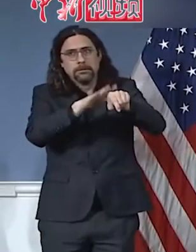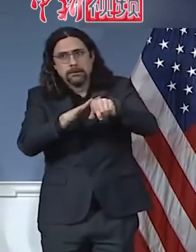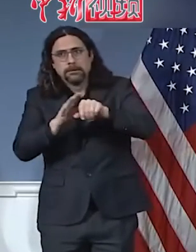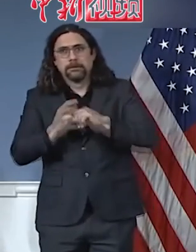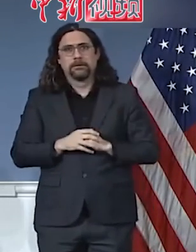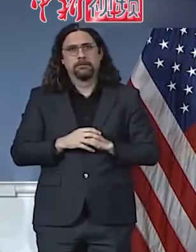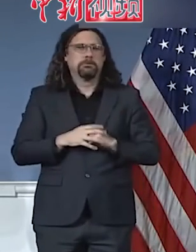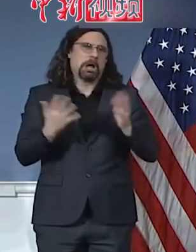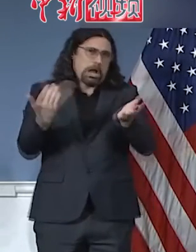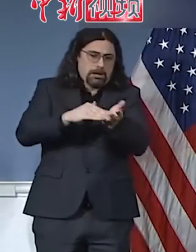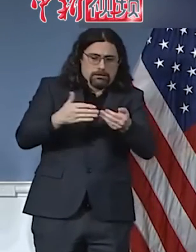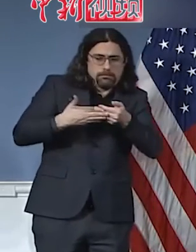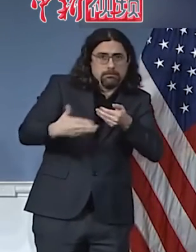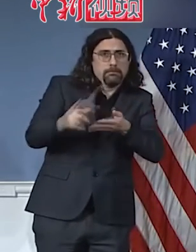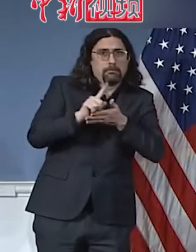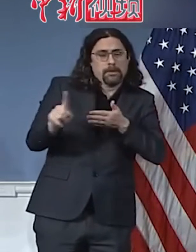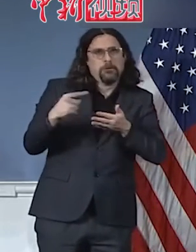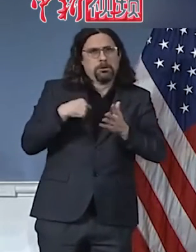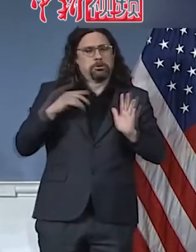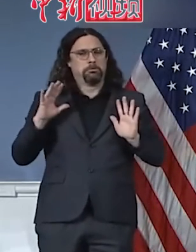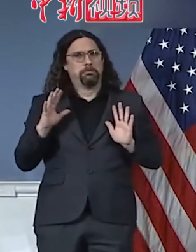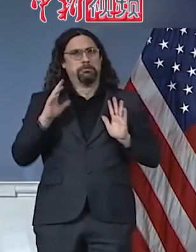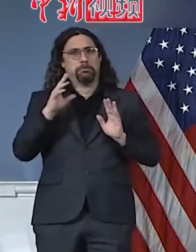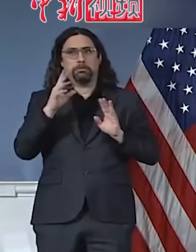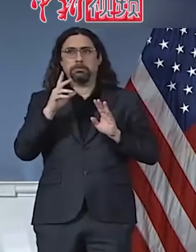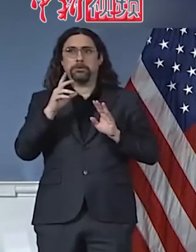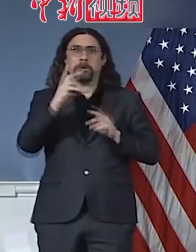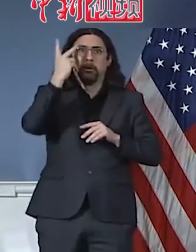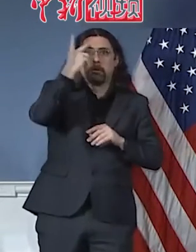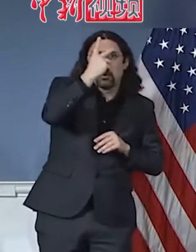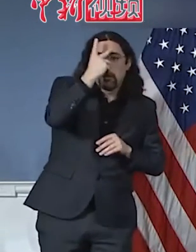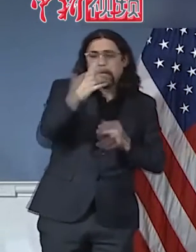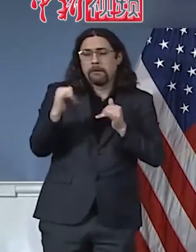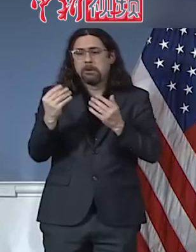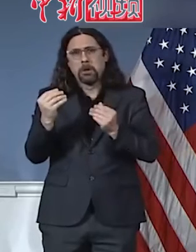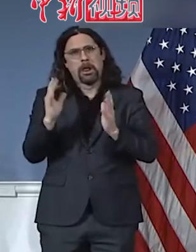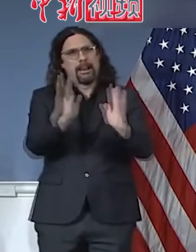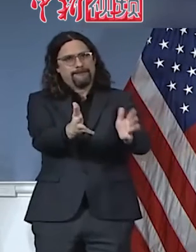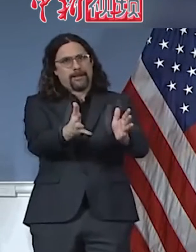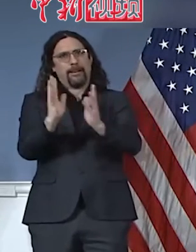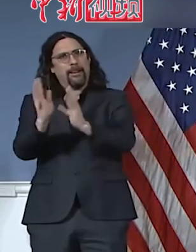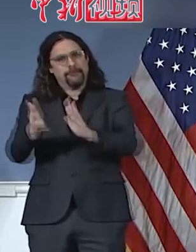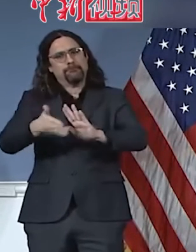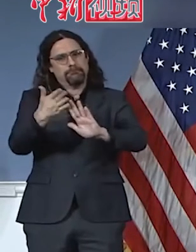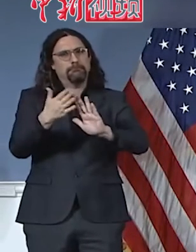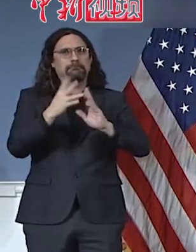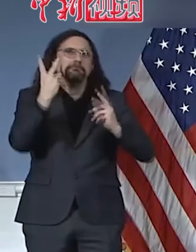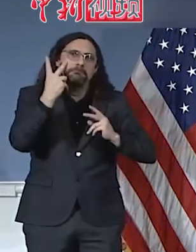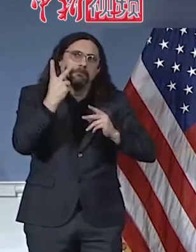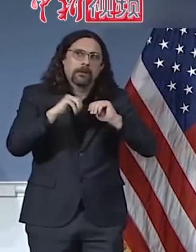are responsible about use of the playgrounds and we believe it's a good outlet for kids who are only going to get a short period of exercise each day